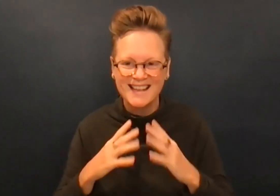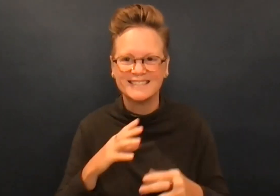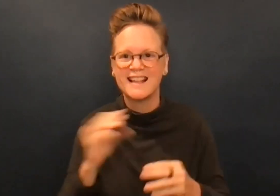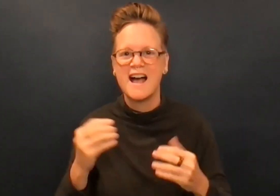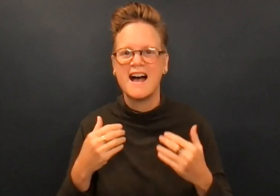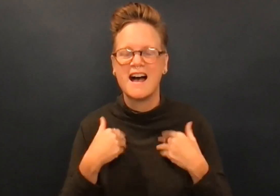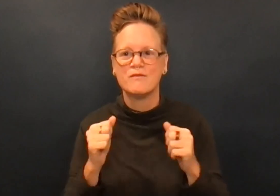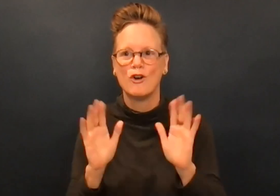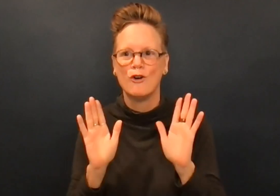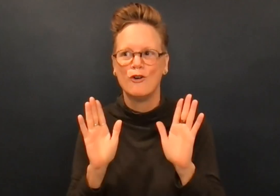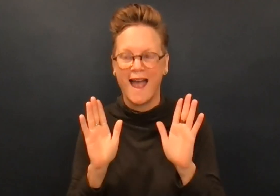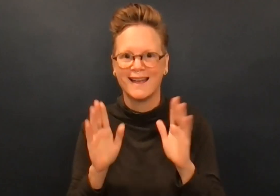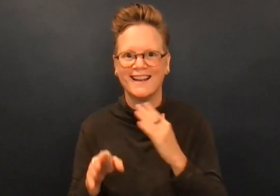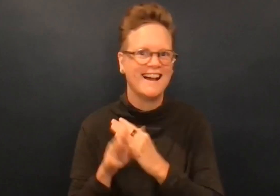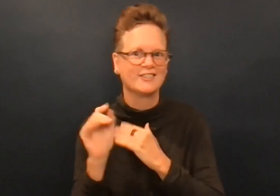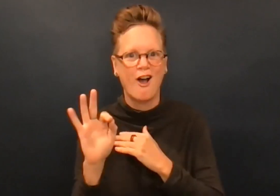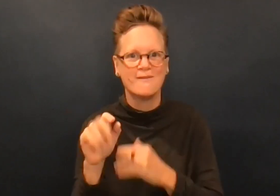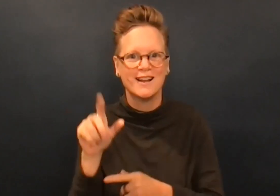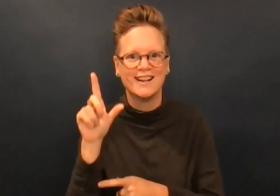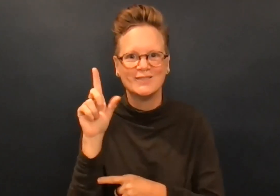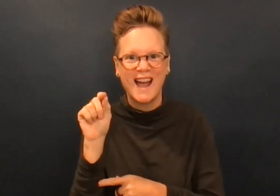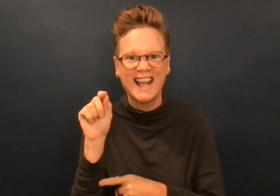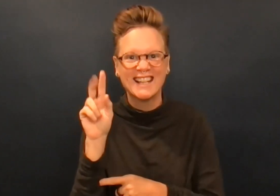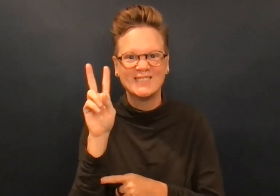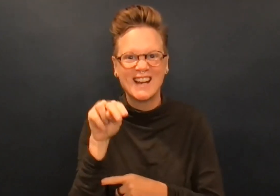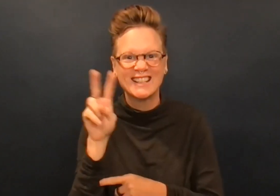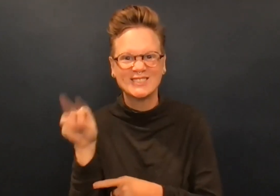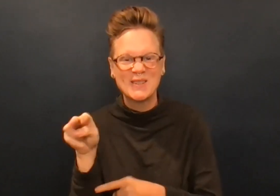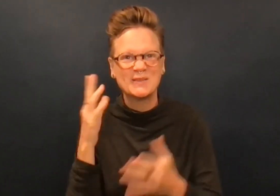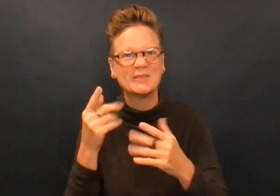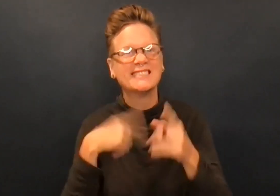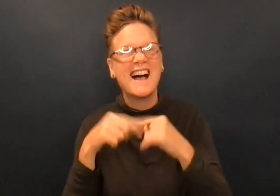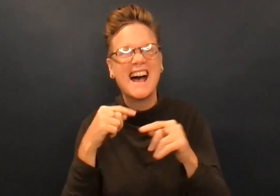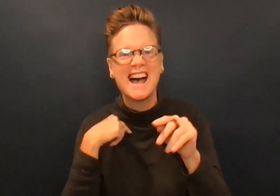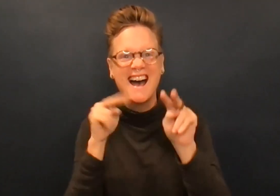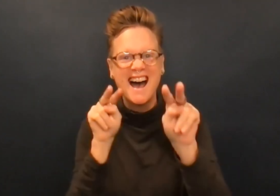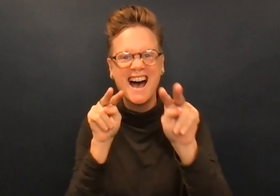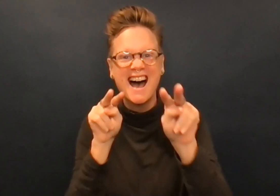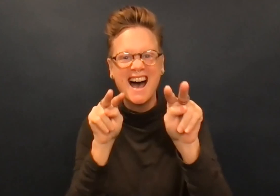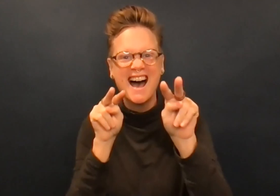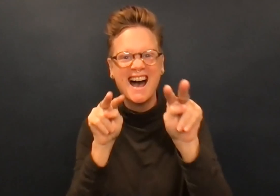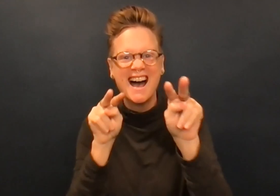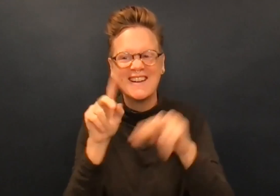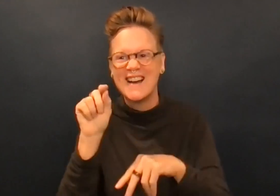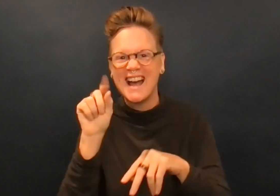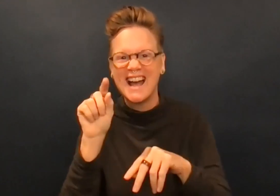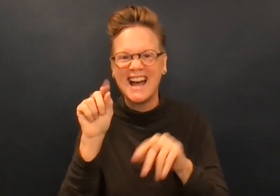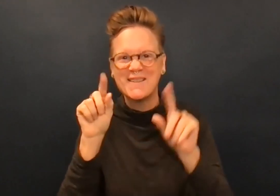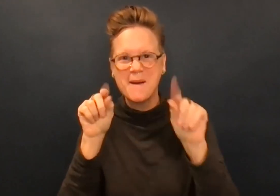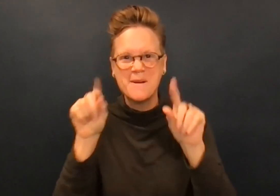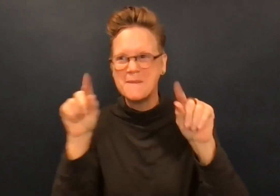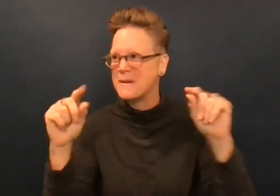happy holidays, everyone. Have a great kickoff to 2022. Wow.